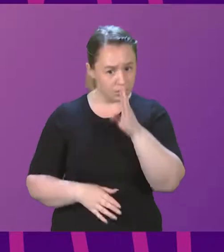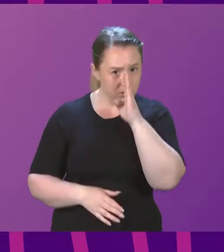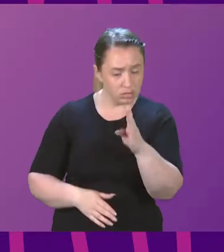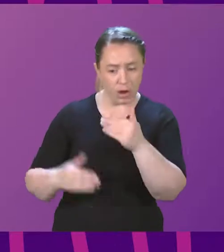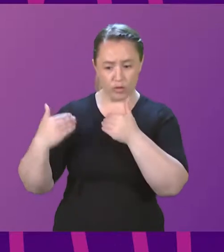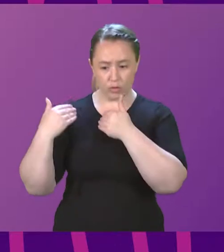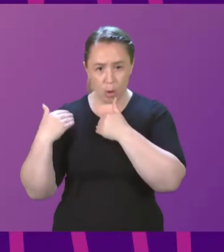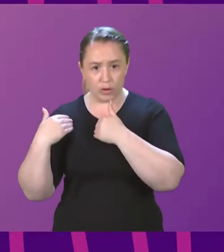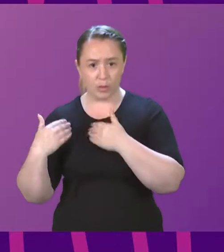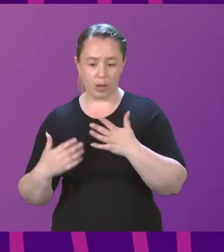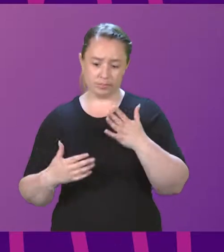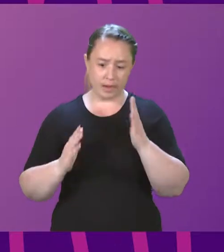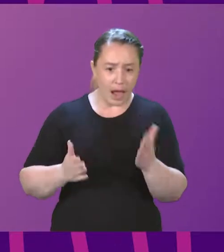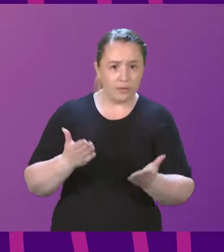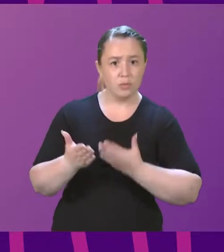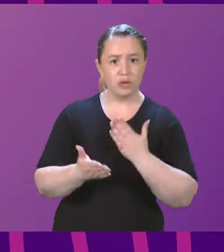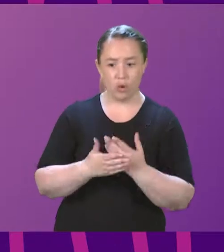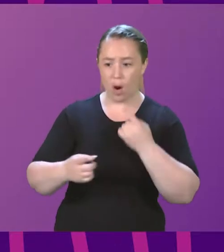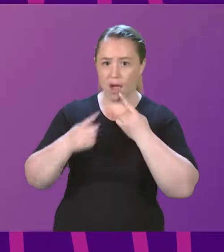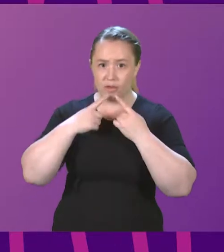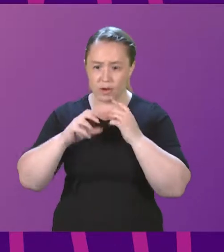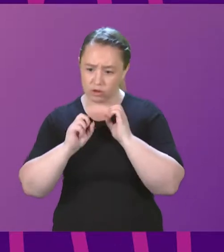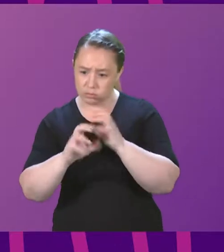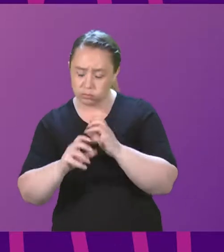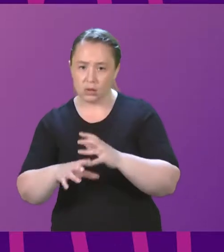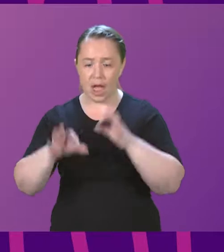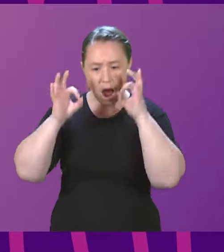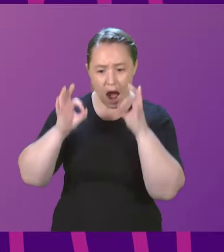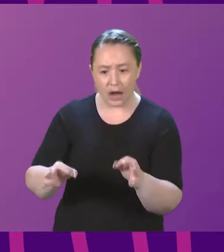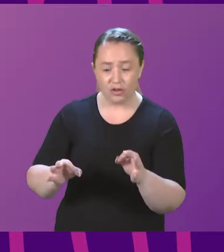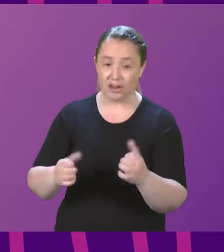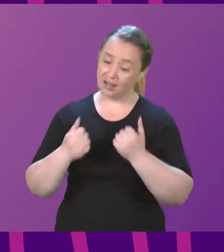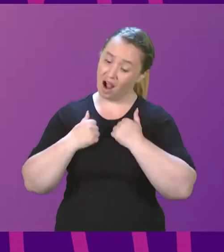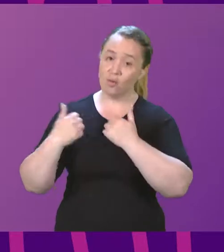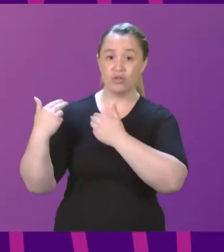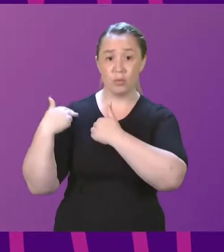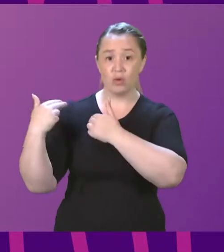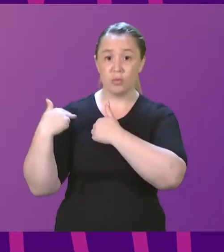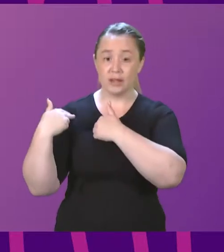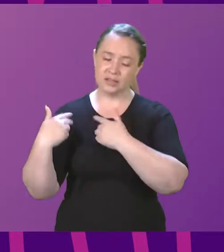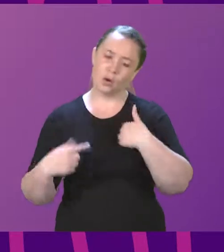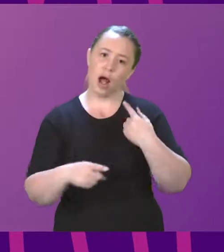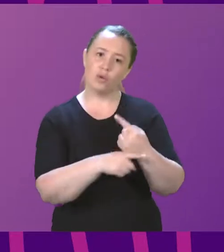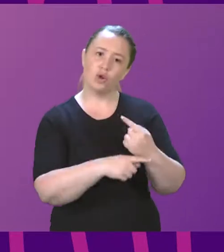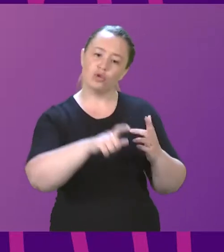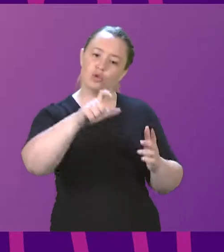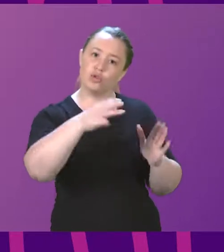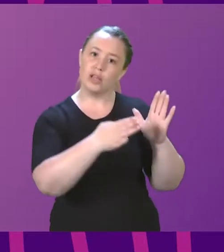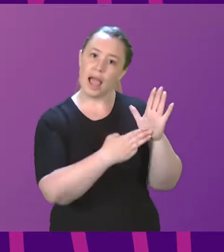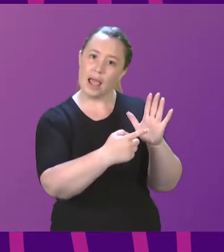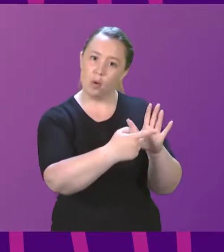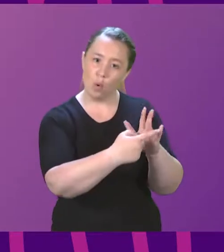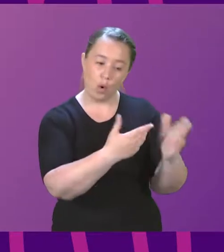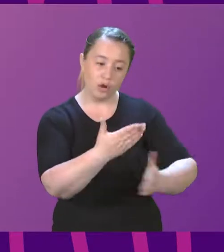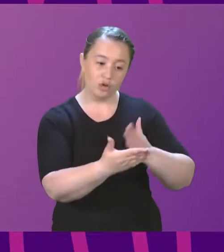ensure that the information that we give is accurate. And I am more than happy to liaise with the CMO to ensure that every